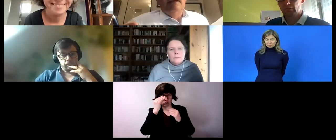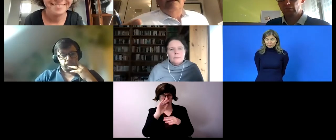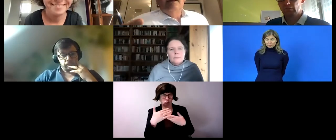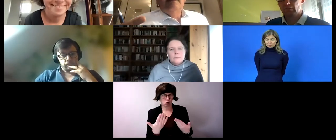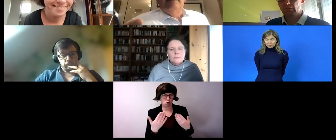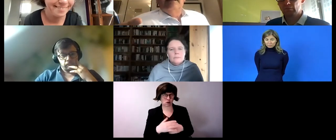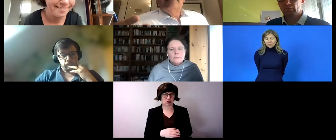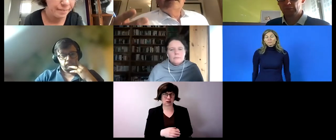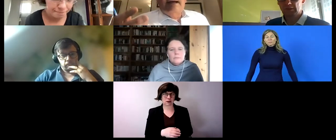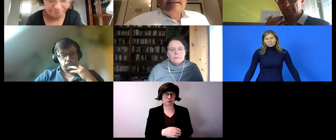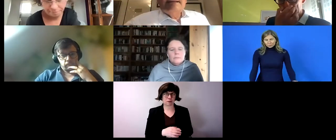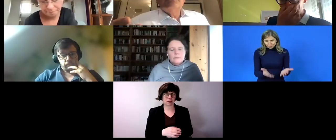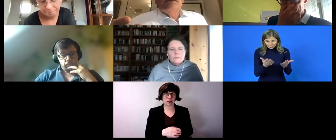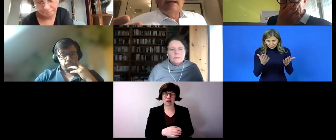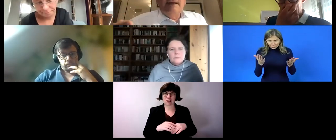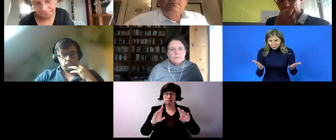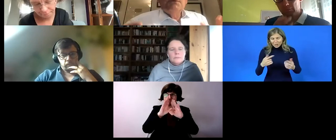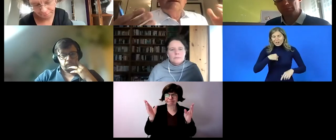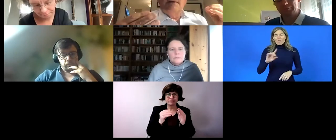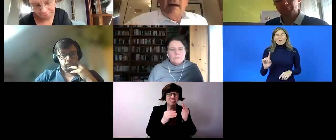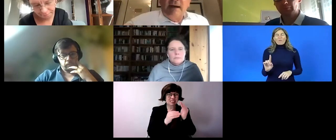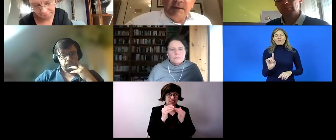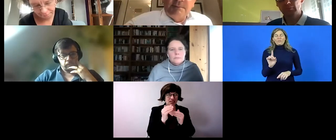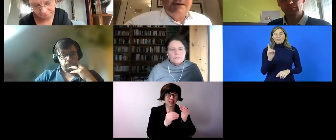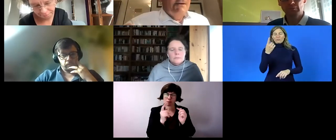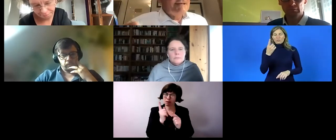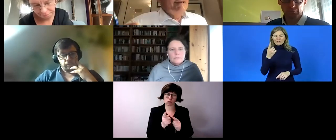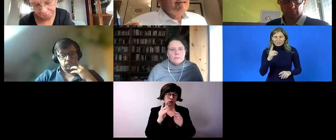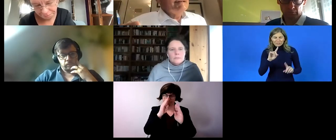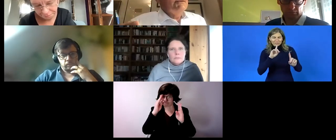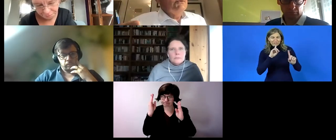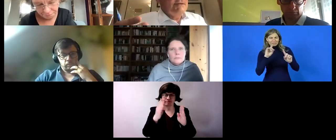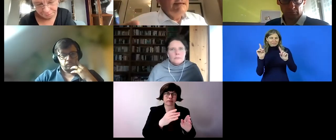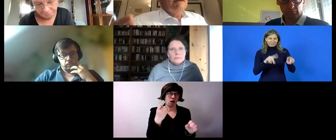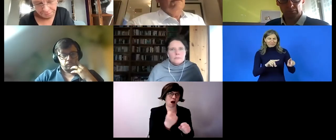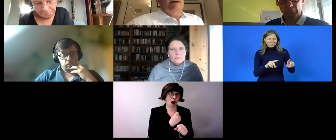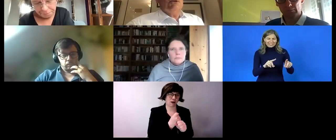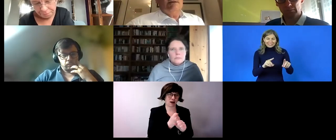these will be my my first reactions um or perhaps um